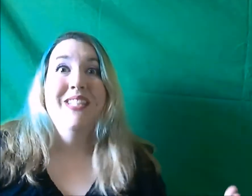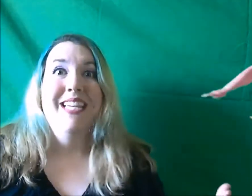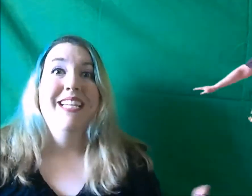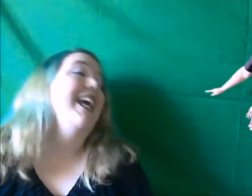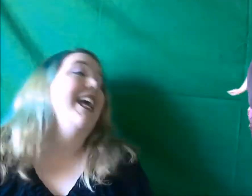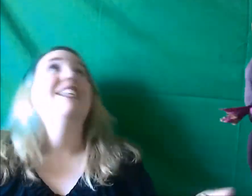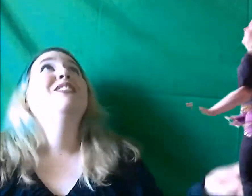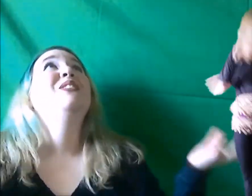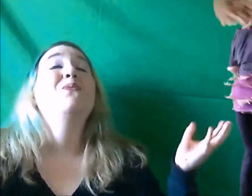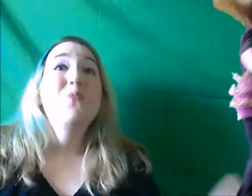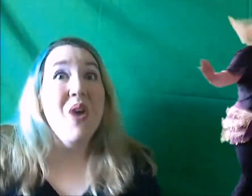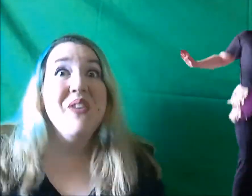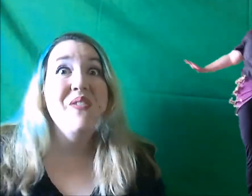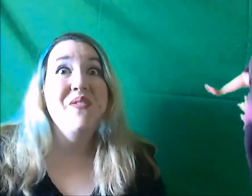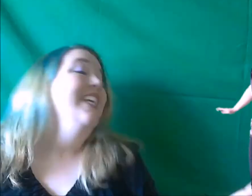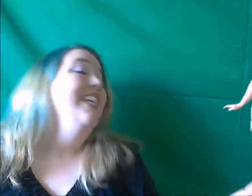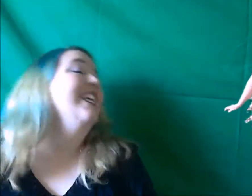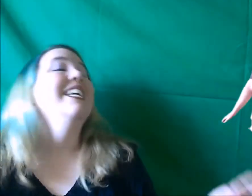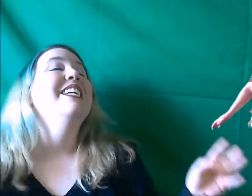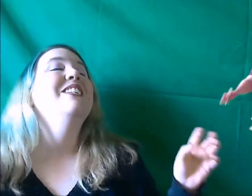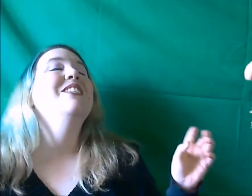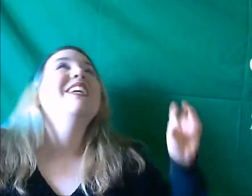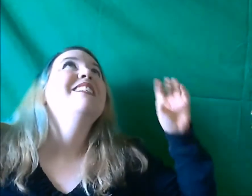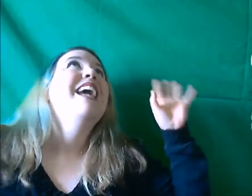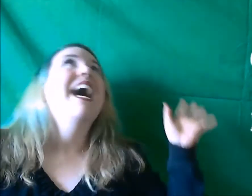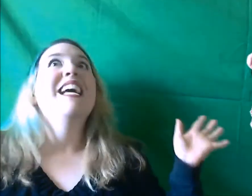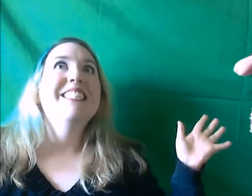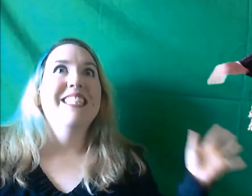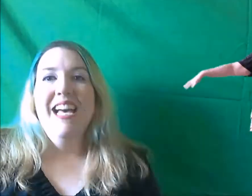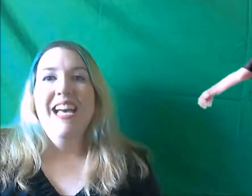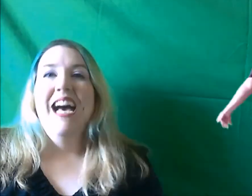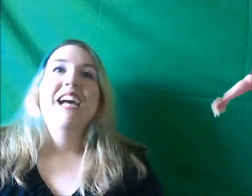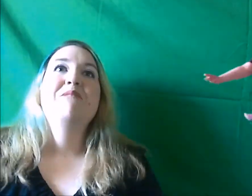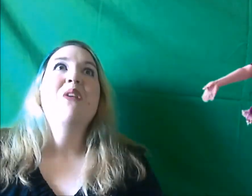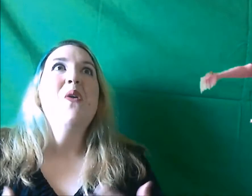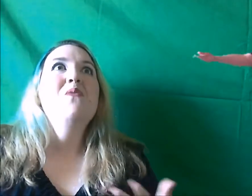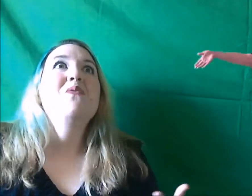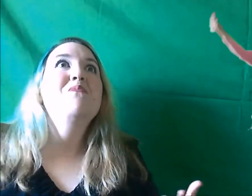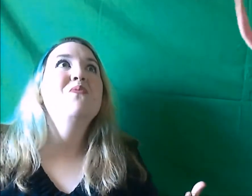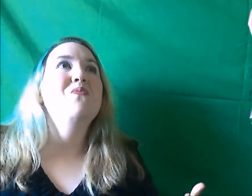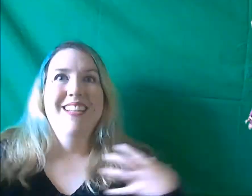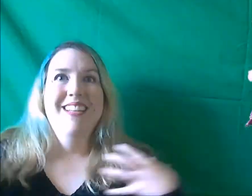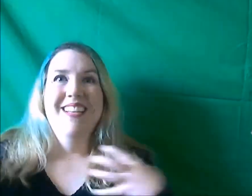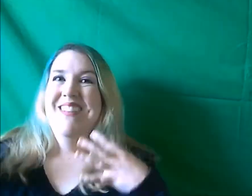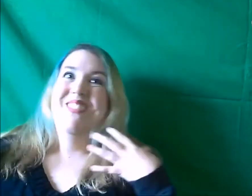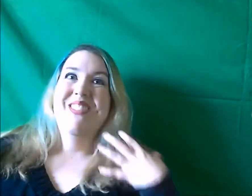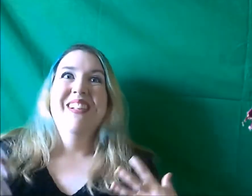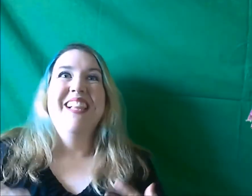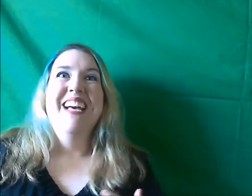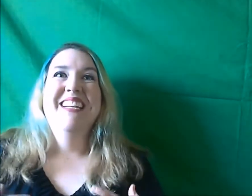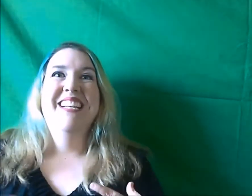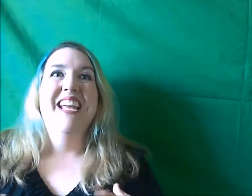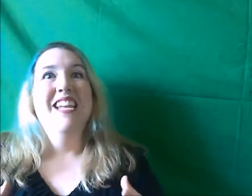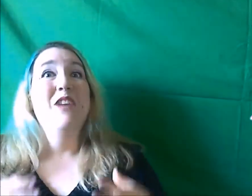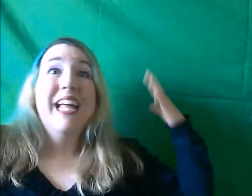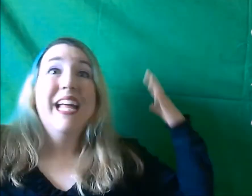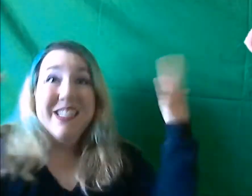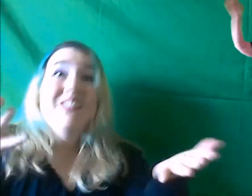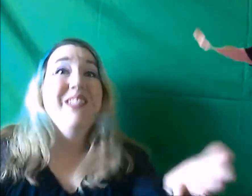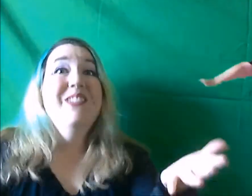and it is wonderful. It is fantastic. I am over the moon. I'm so glad and I'm glad to include you guys